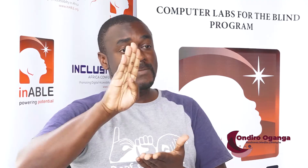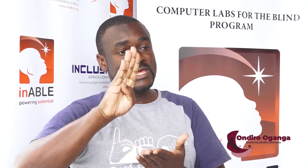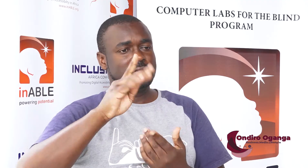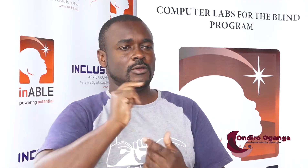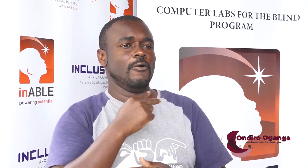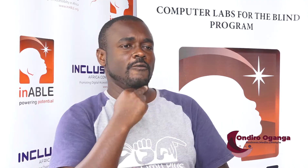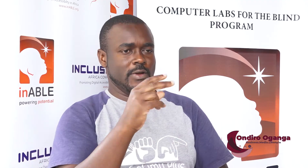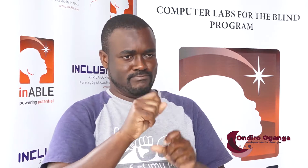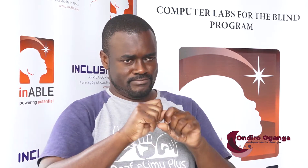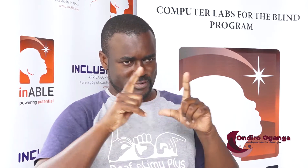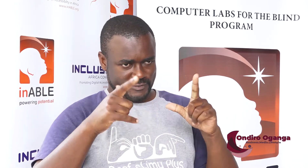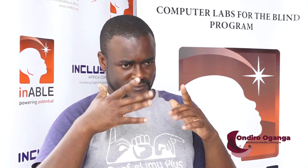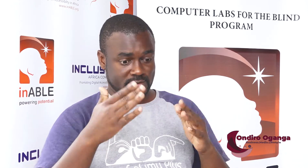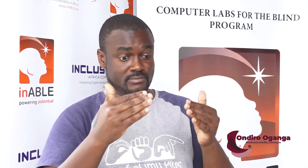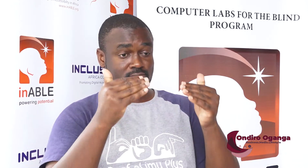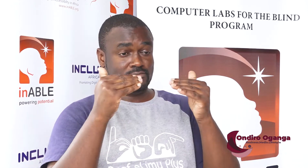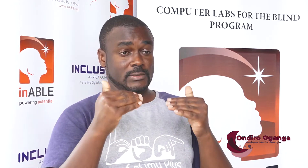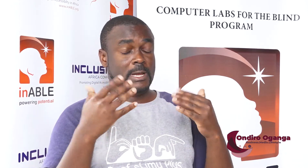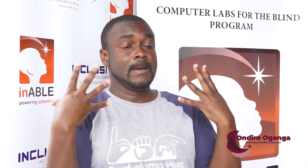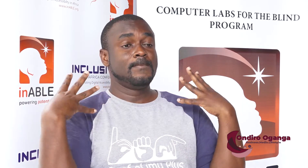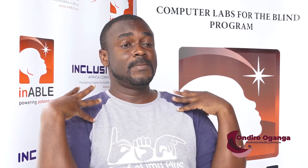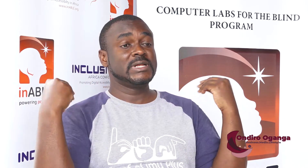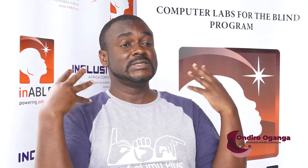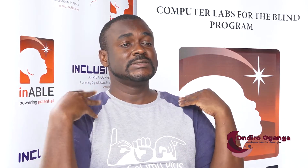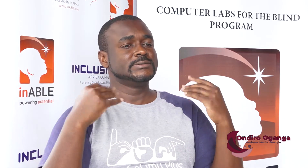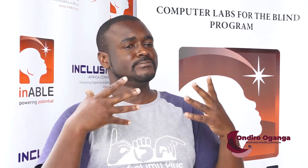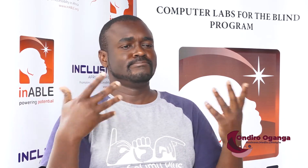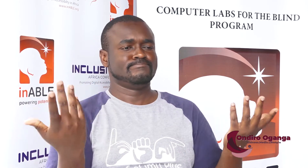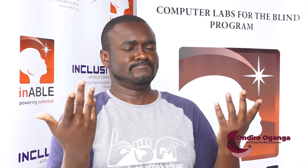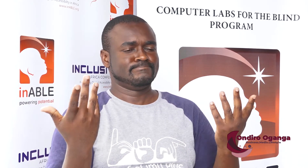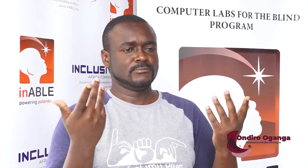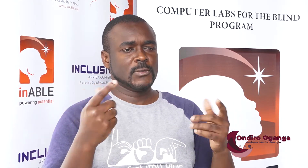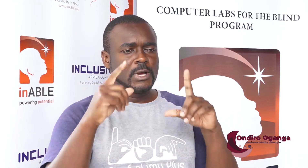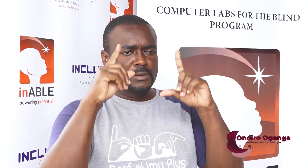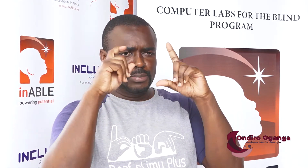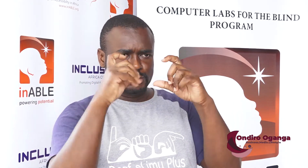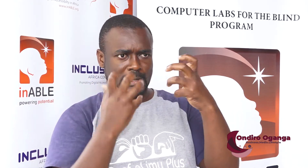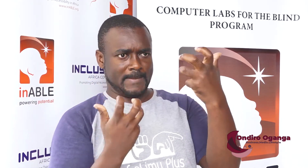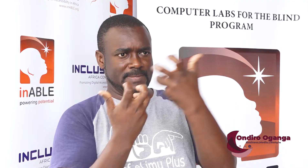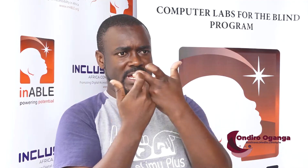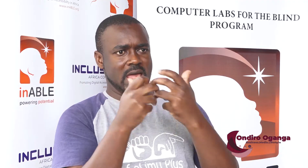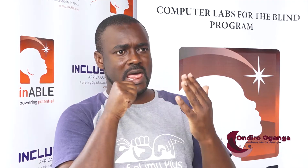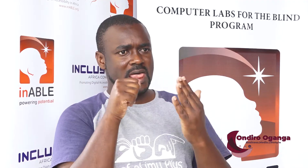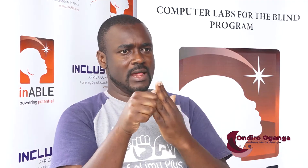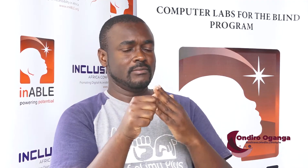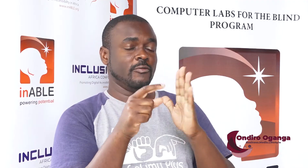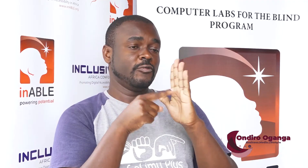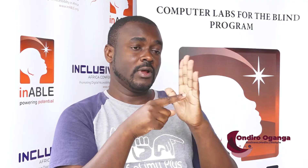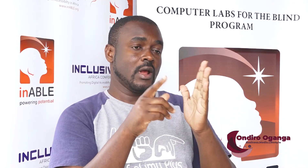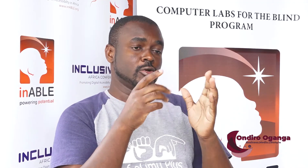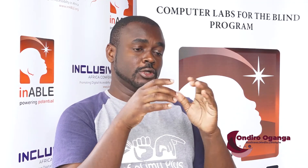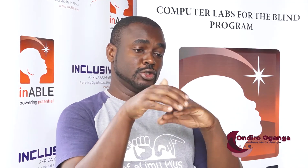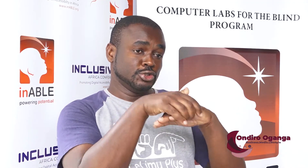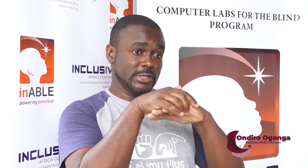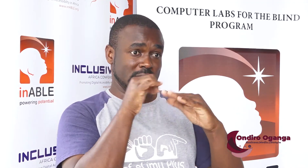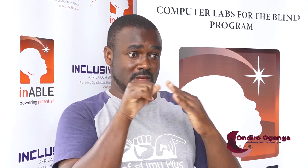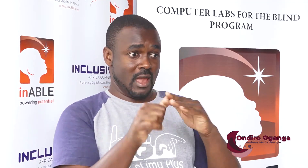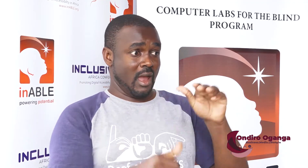picture messages and voice to help them practice on the same. So we have picture messages.